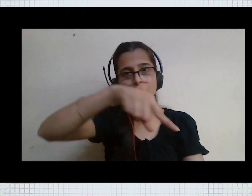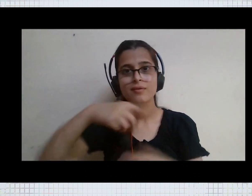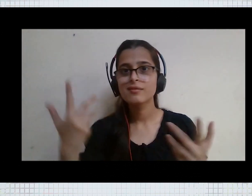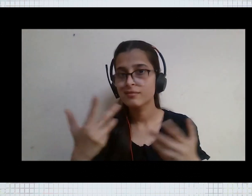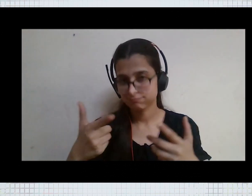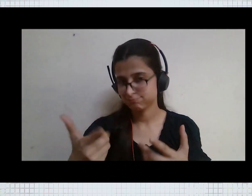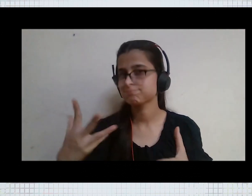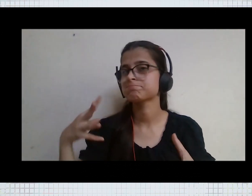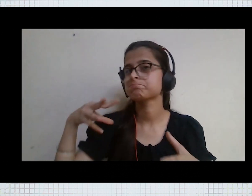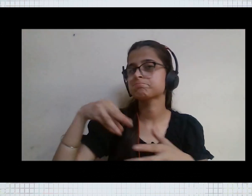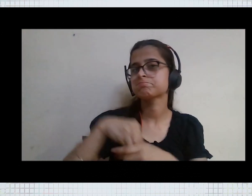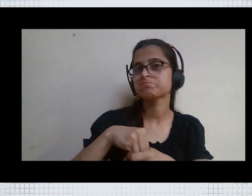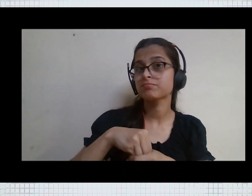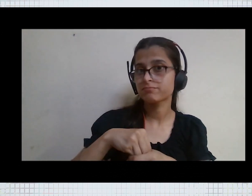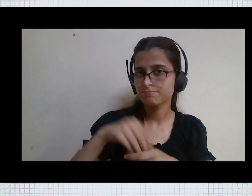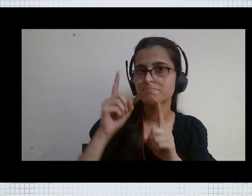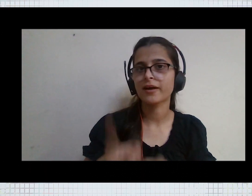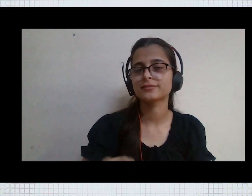to put in that contribution